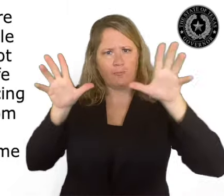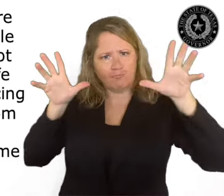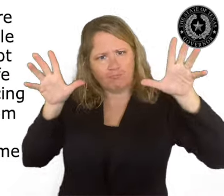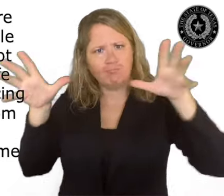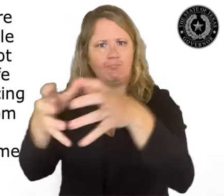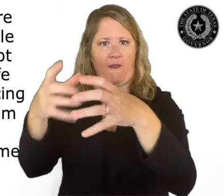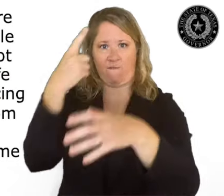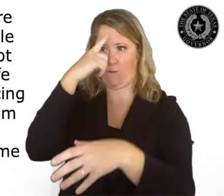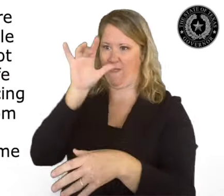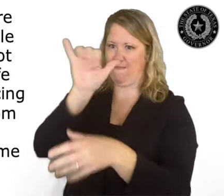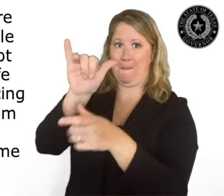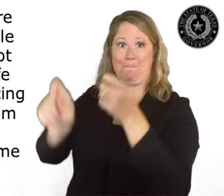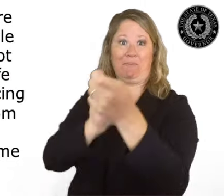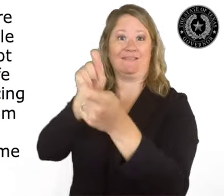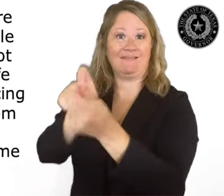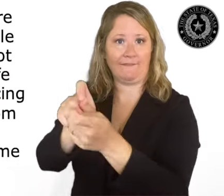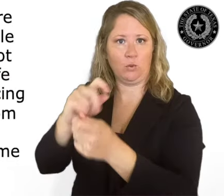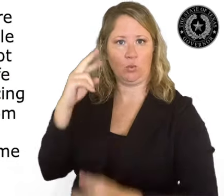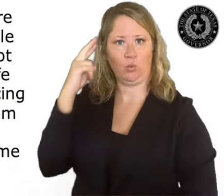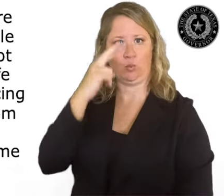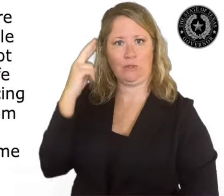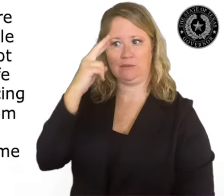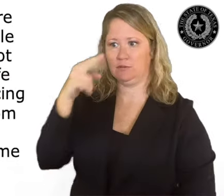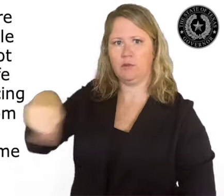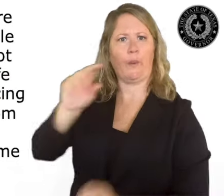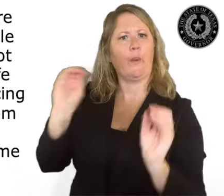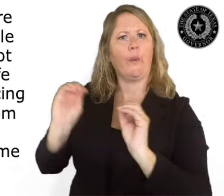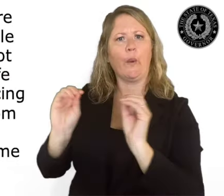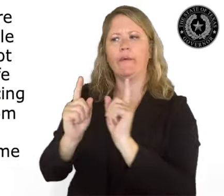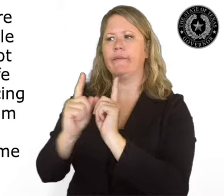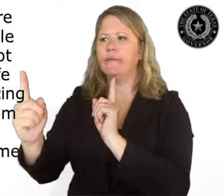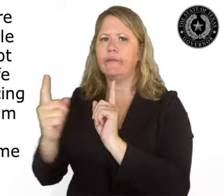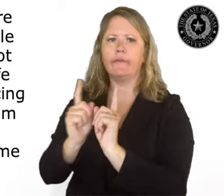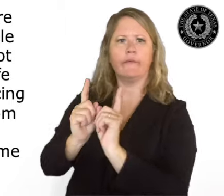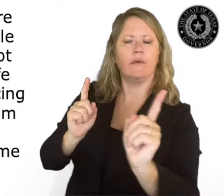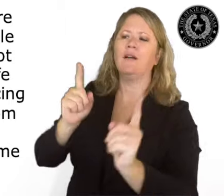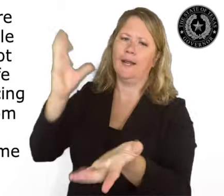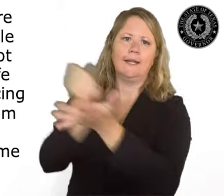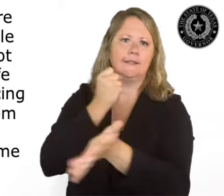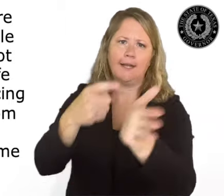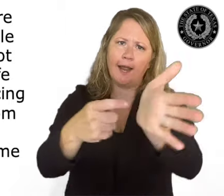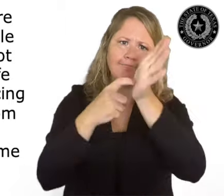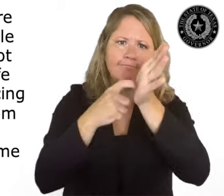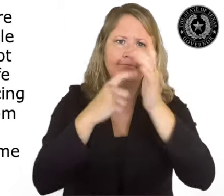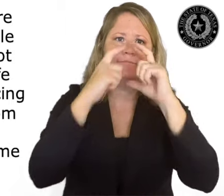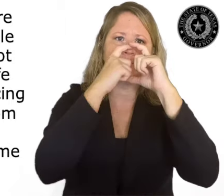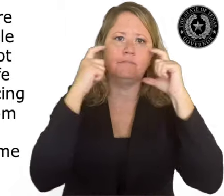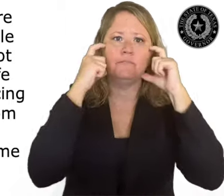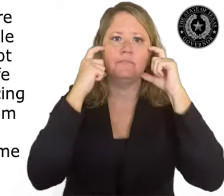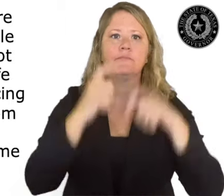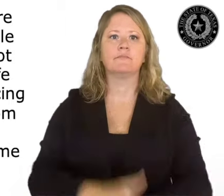not practicing safe social distancing of 6 feet from other people not in the same household